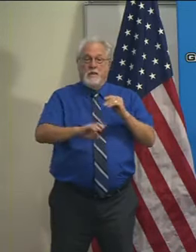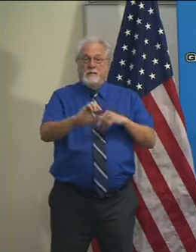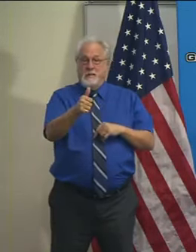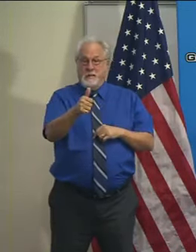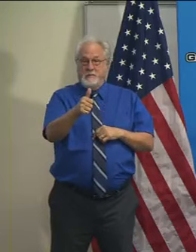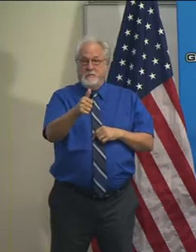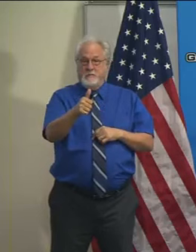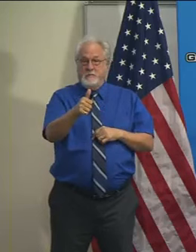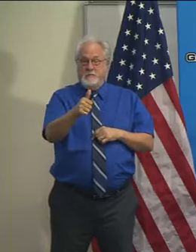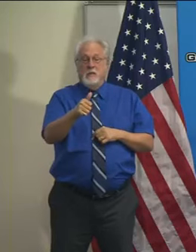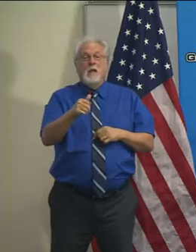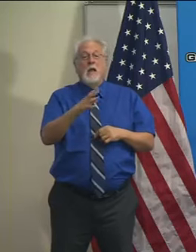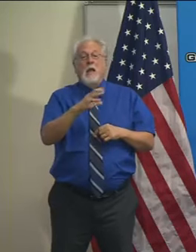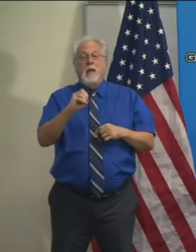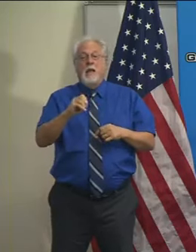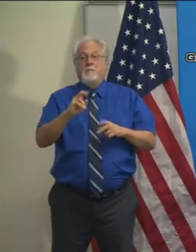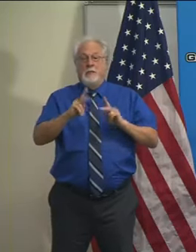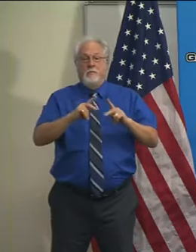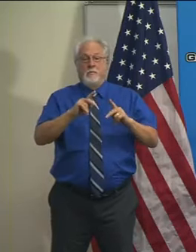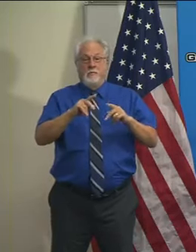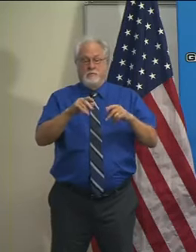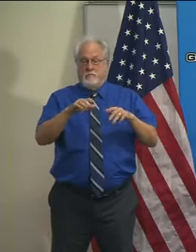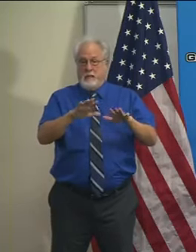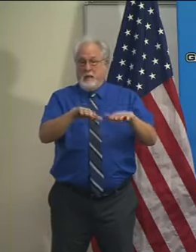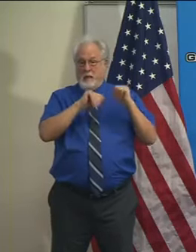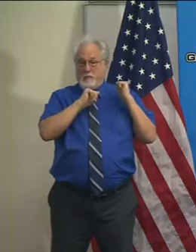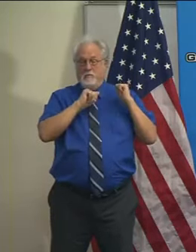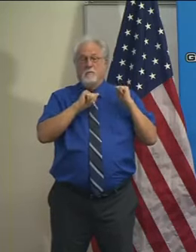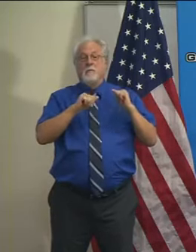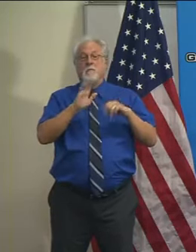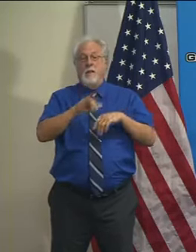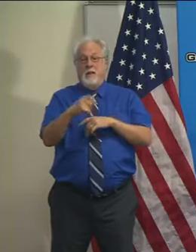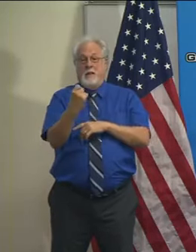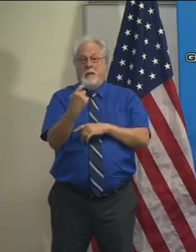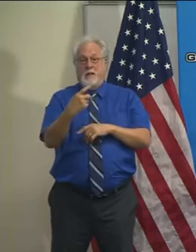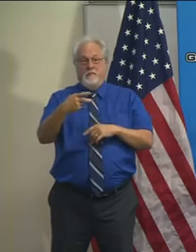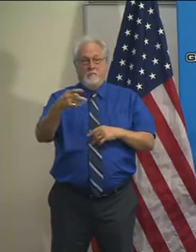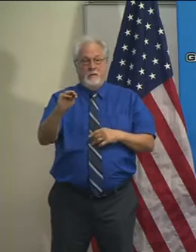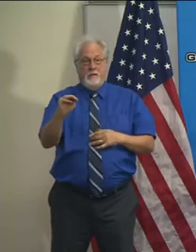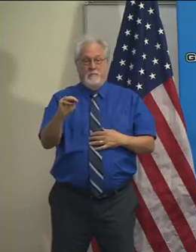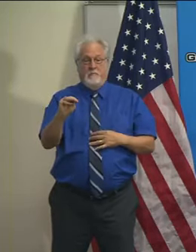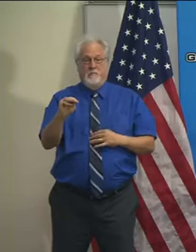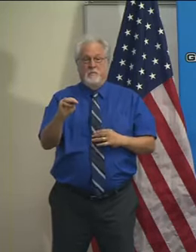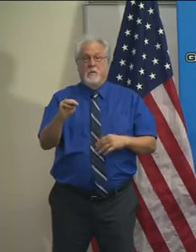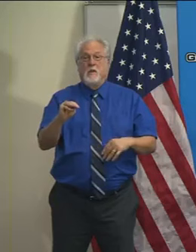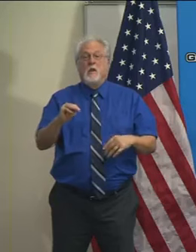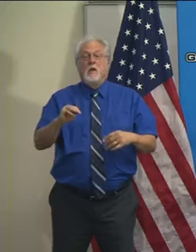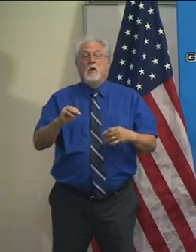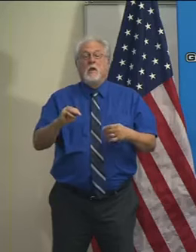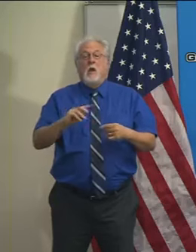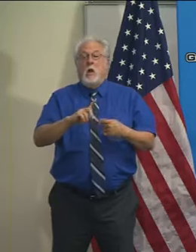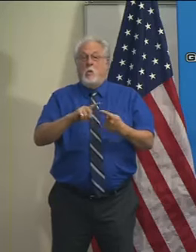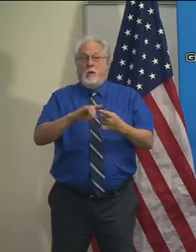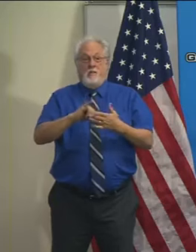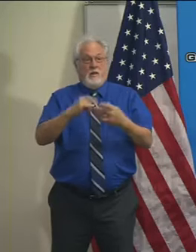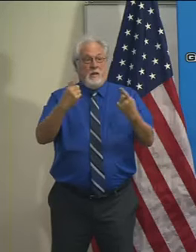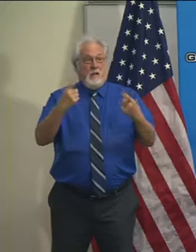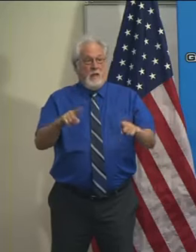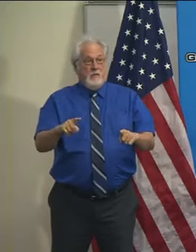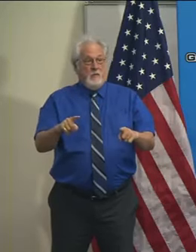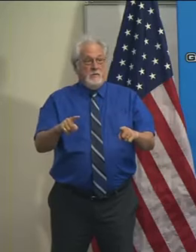p.m. and patrons will be cleared from the building by 11 p.m. When this happens,